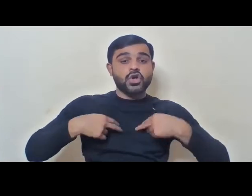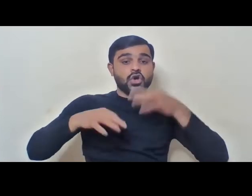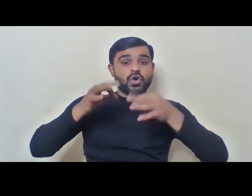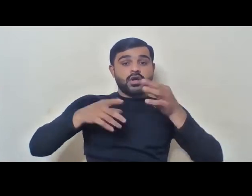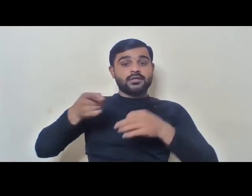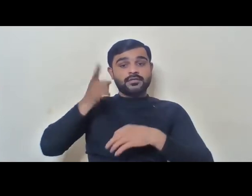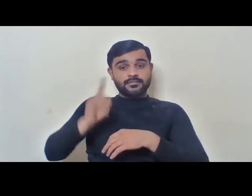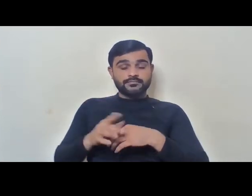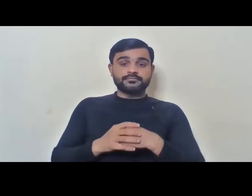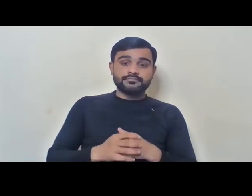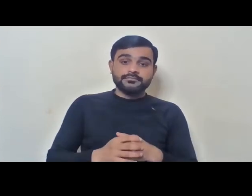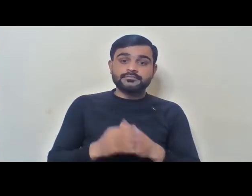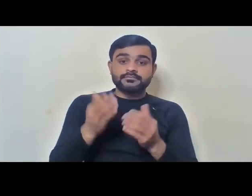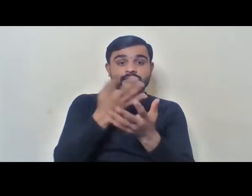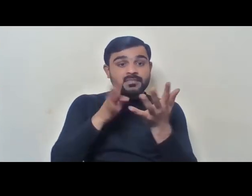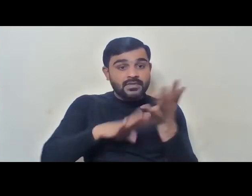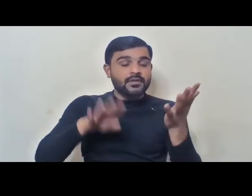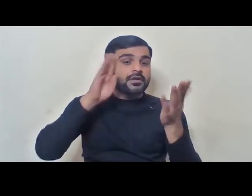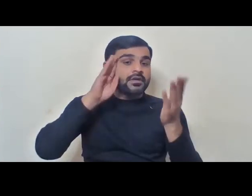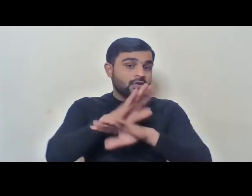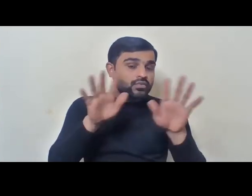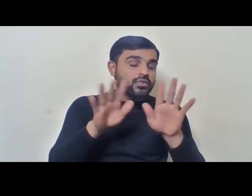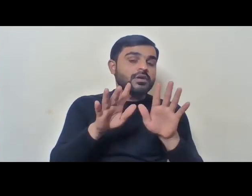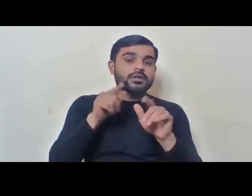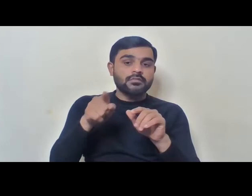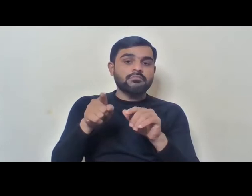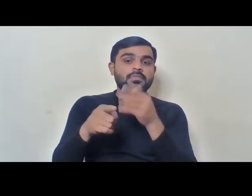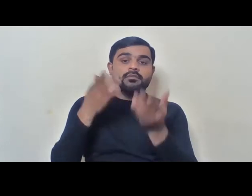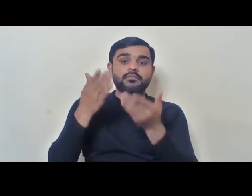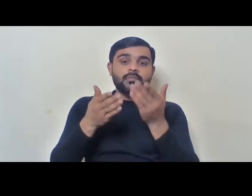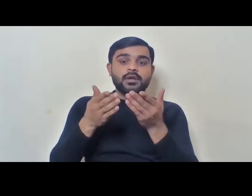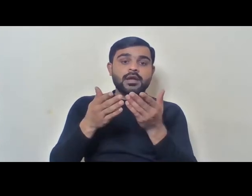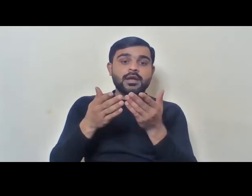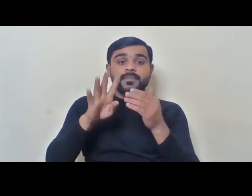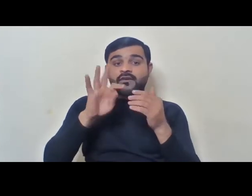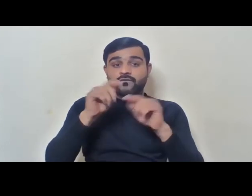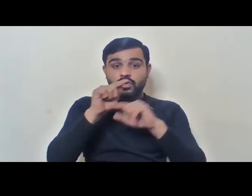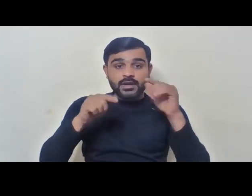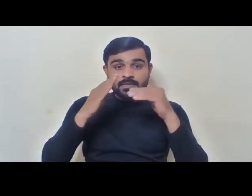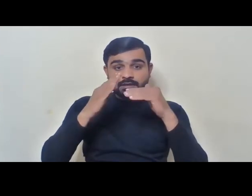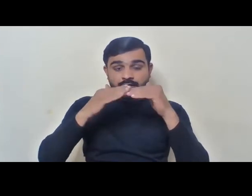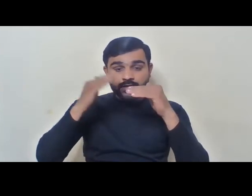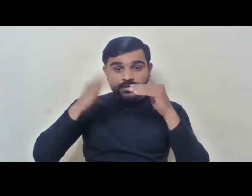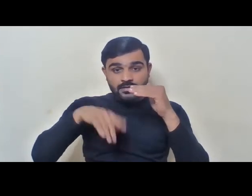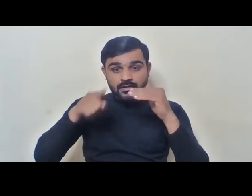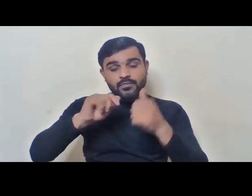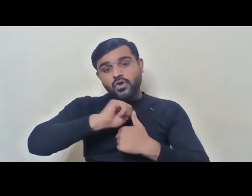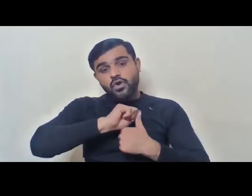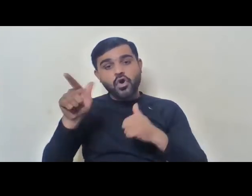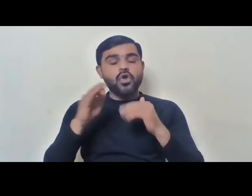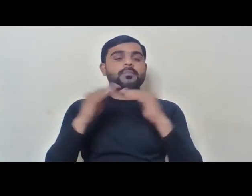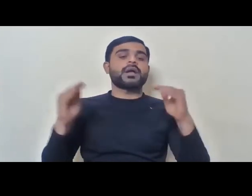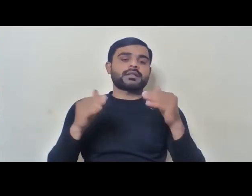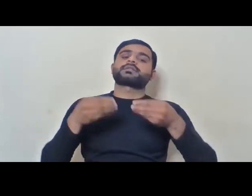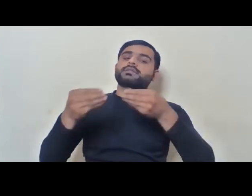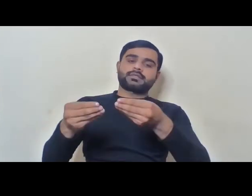should be a circular notification issued that even without benchmark disability, everyone would get facilities of a scribe. But